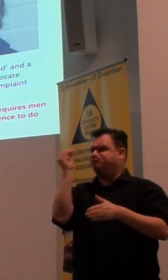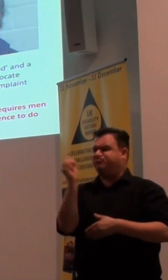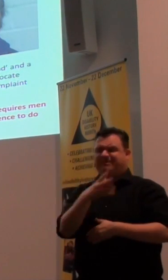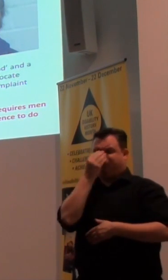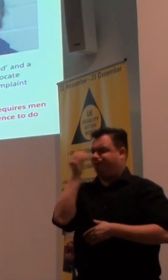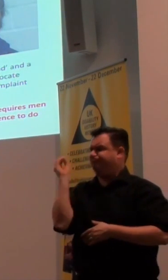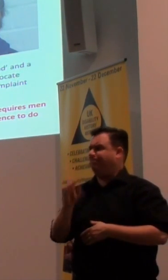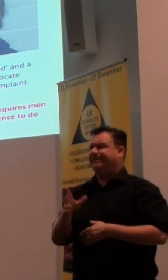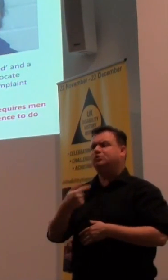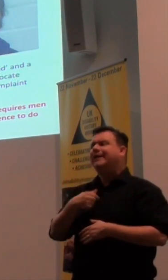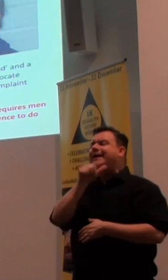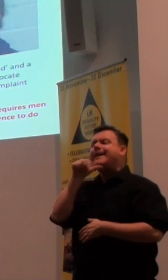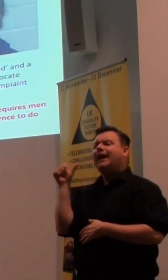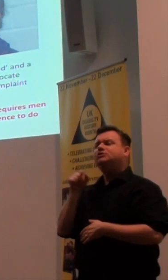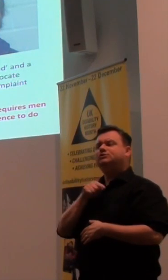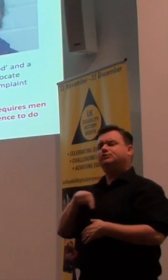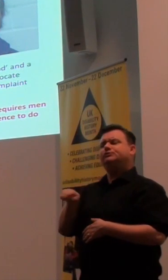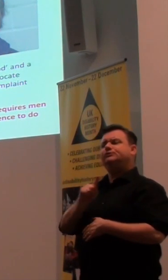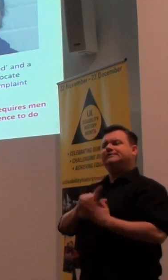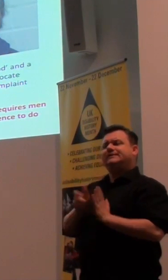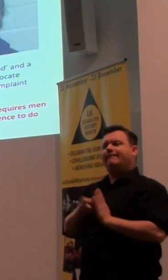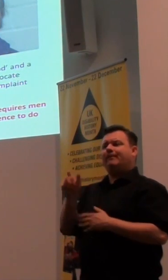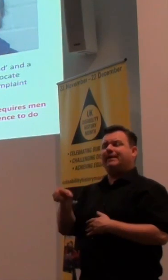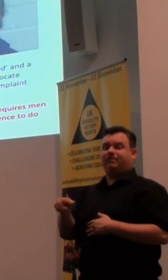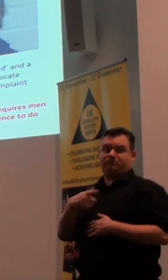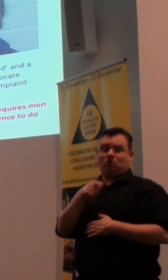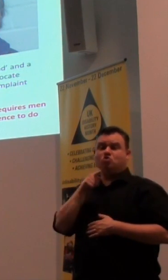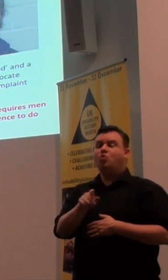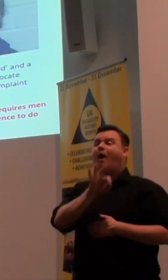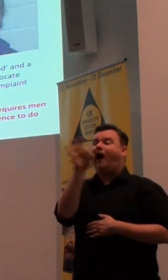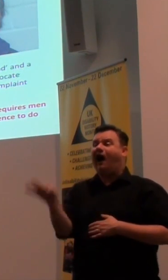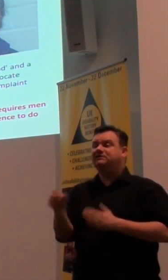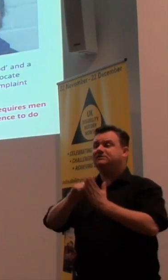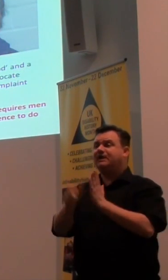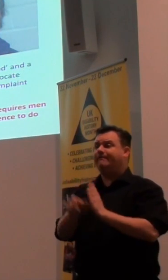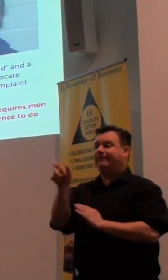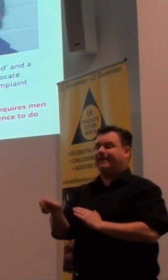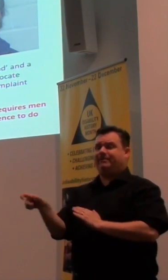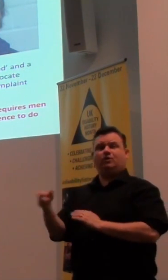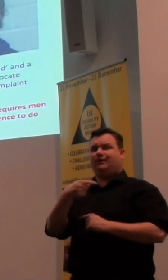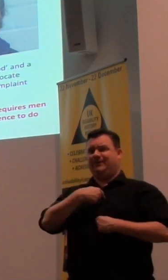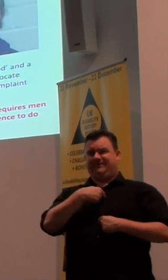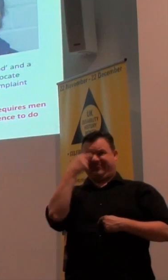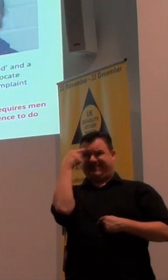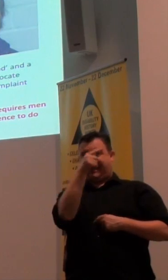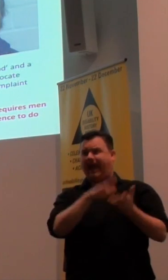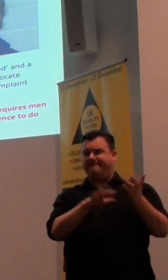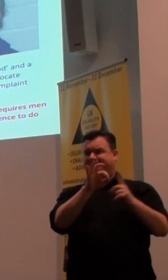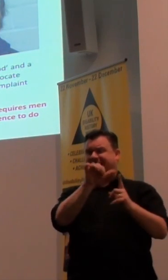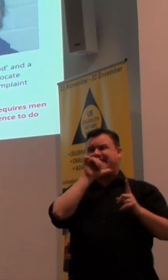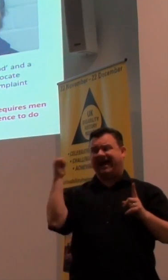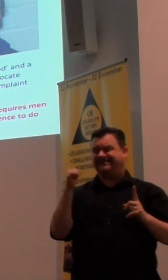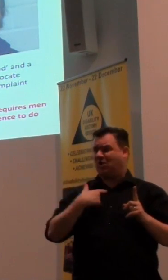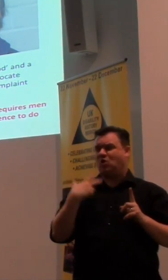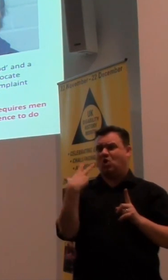disabled people in this country. Well, just talk to any disabled person. You'll find that people we don't think that they are very nice to us. And it's